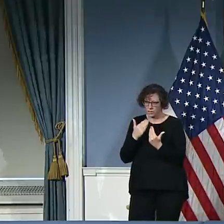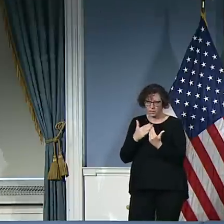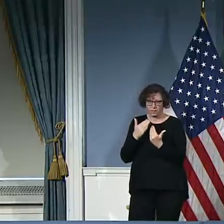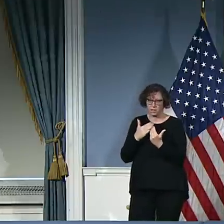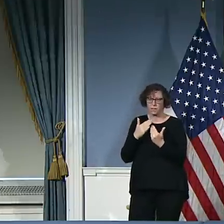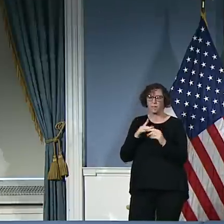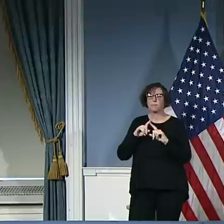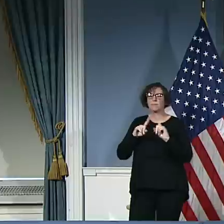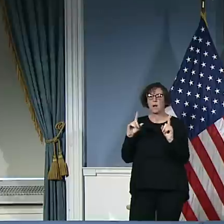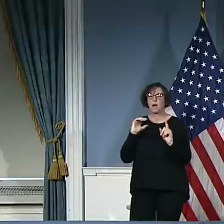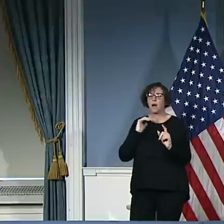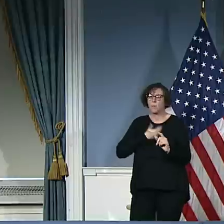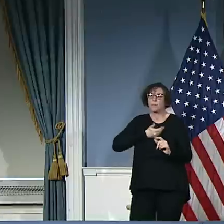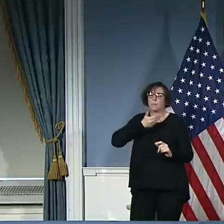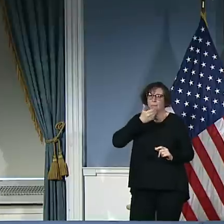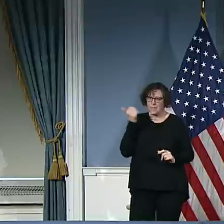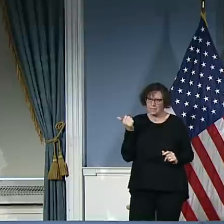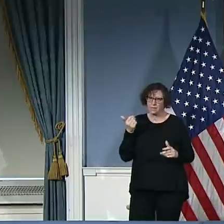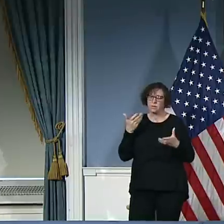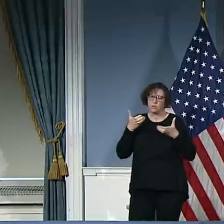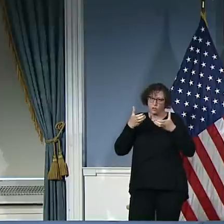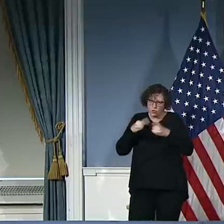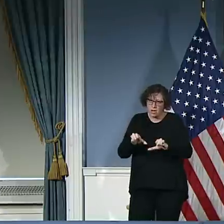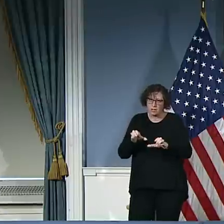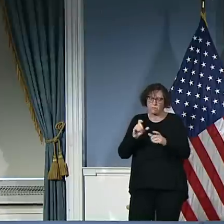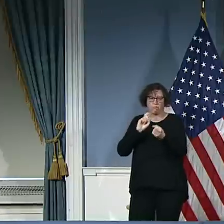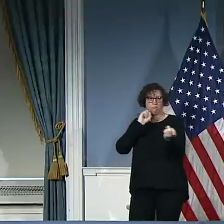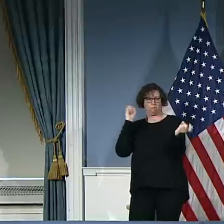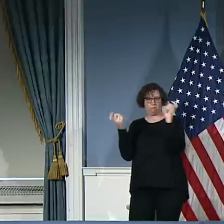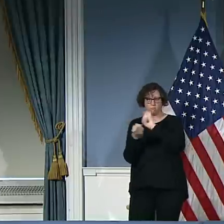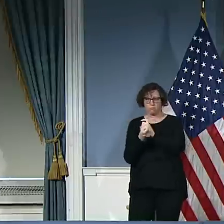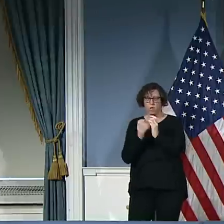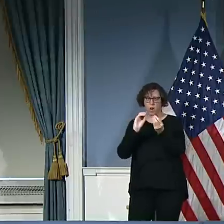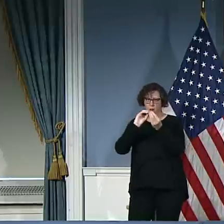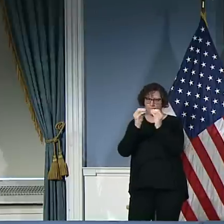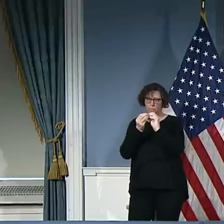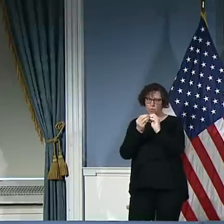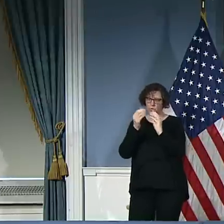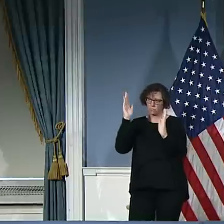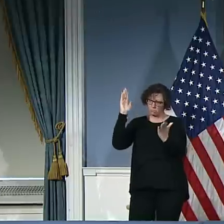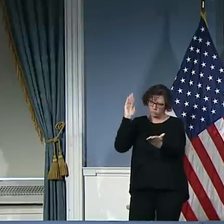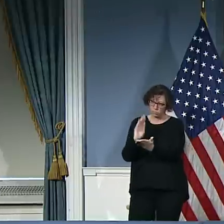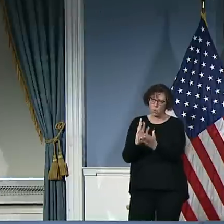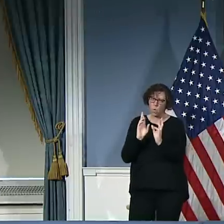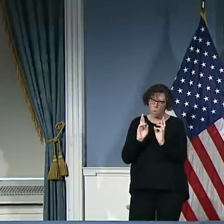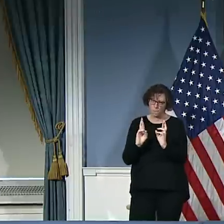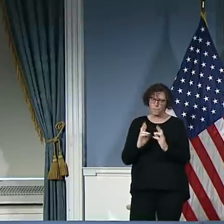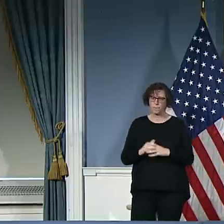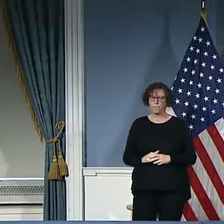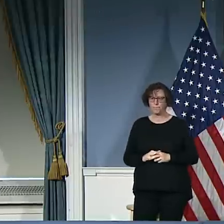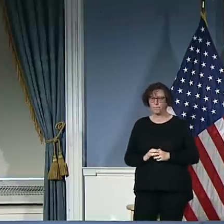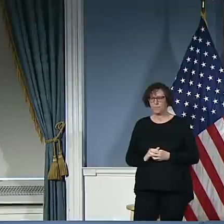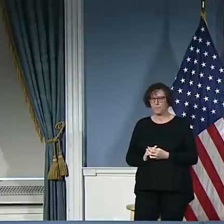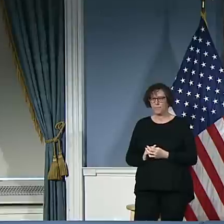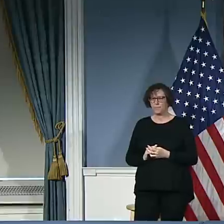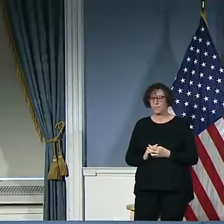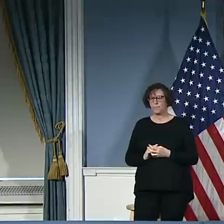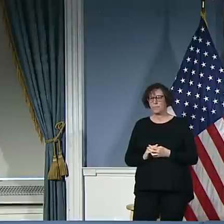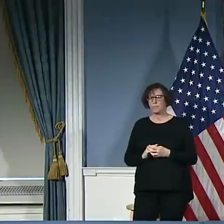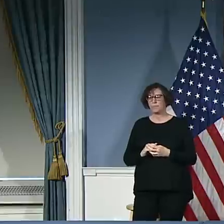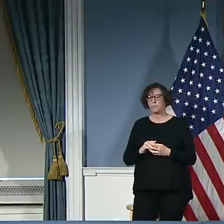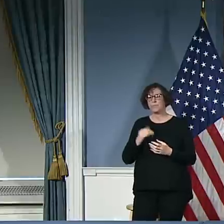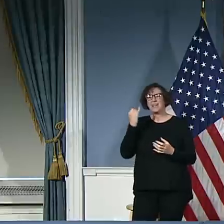best chance at turning the tide because otherwise we're facing an onslaught,